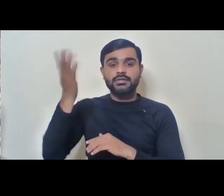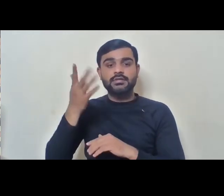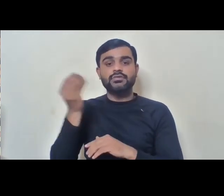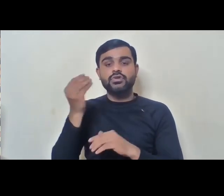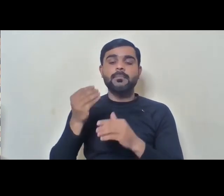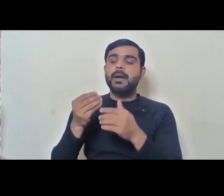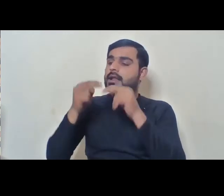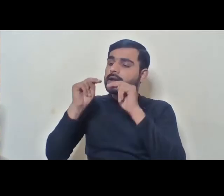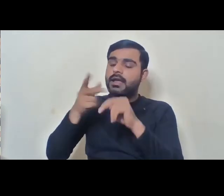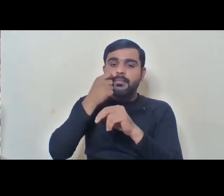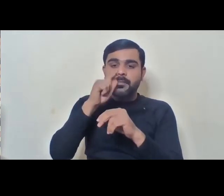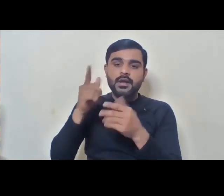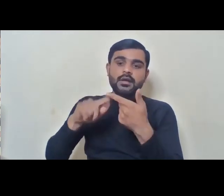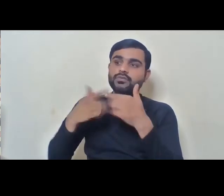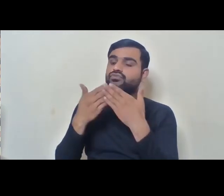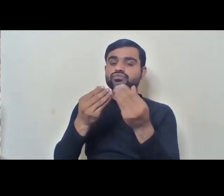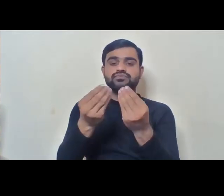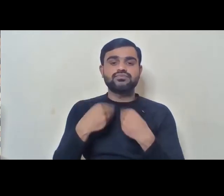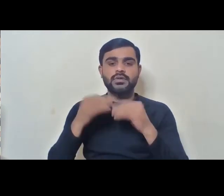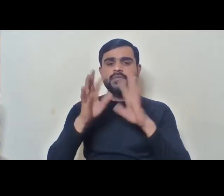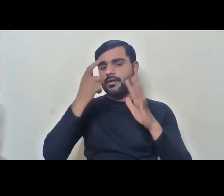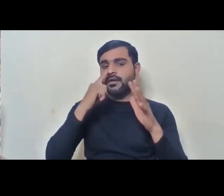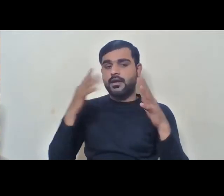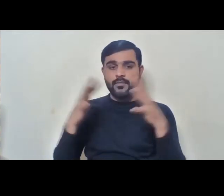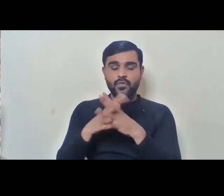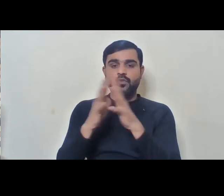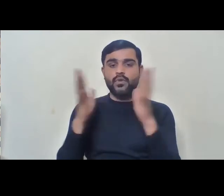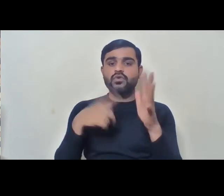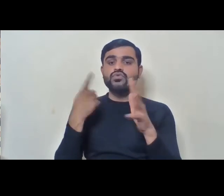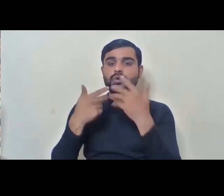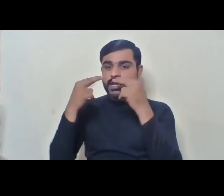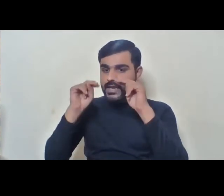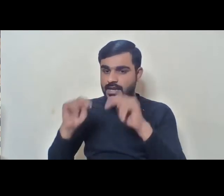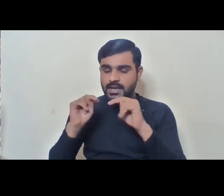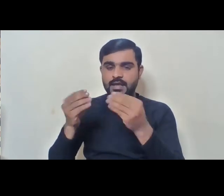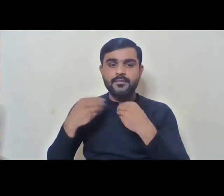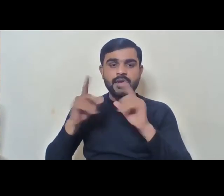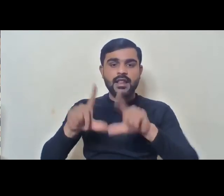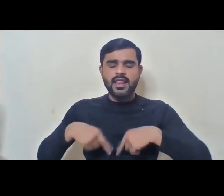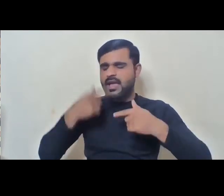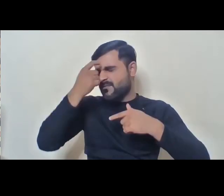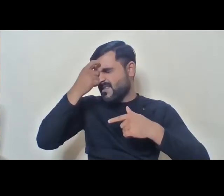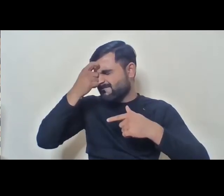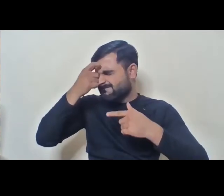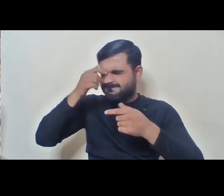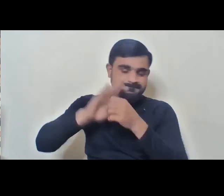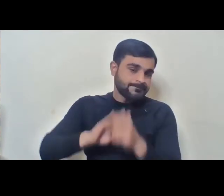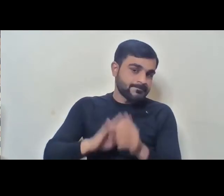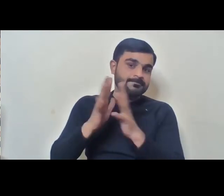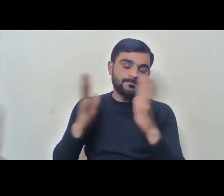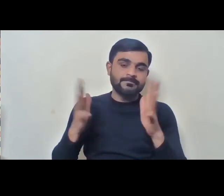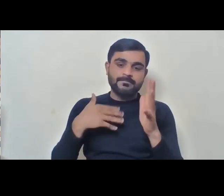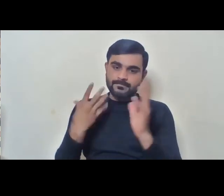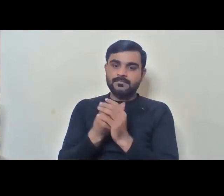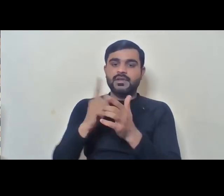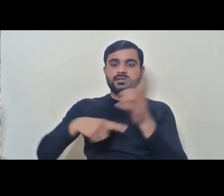support. Nobody is with us. We have a lot of women with disabilities who are now living life in isolation. That is a big issue with us.